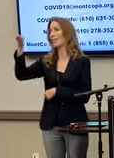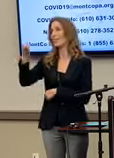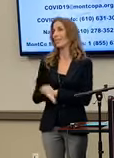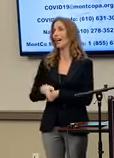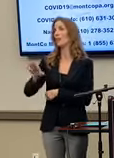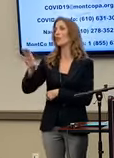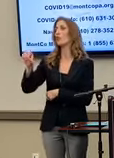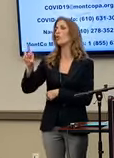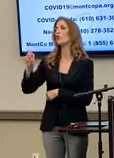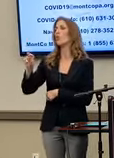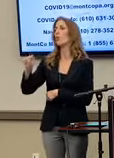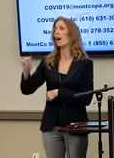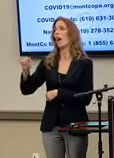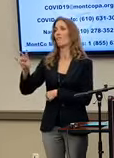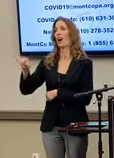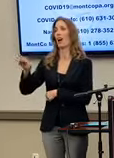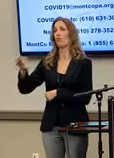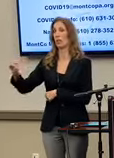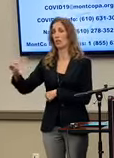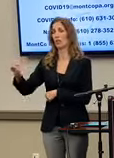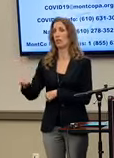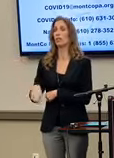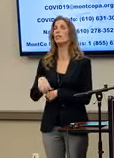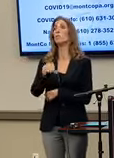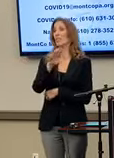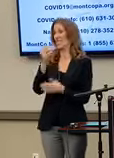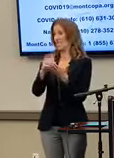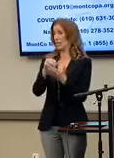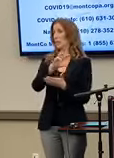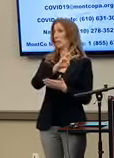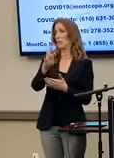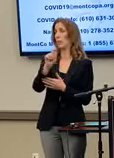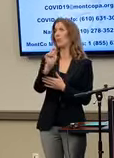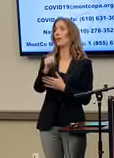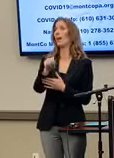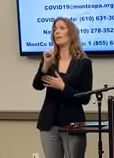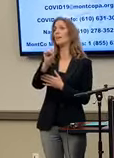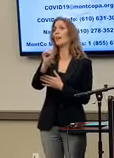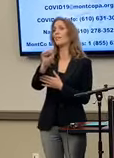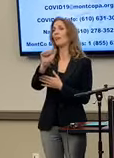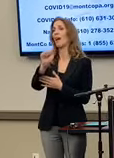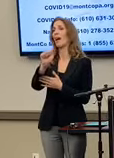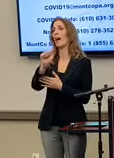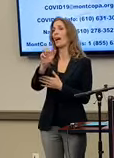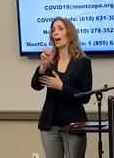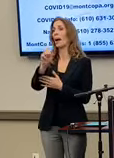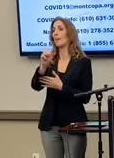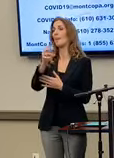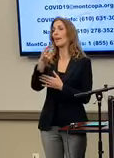coronavirus. And that's www.samhsa